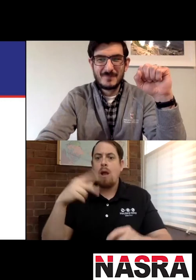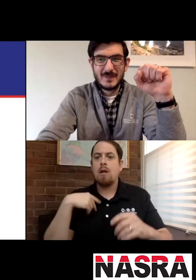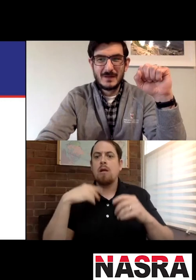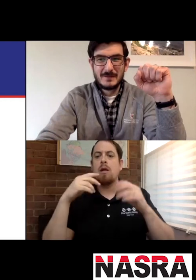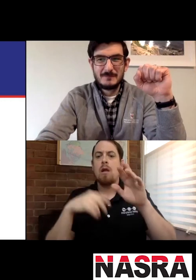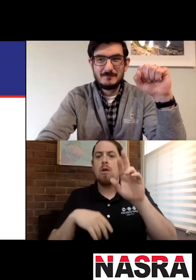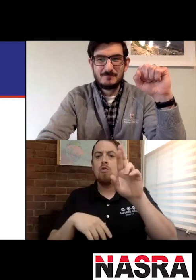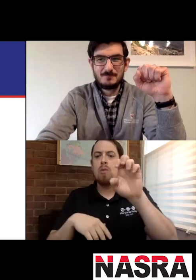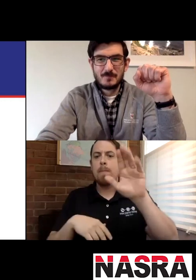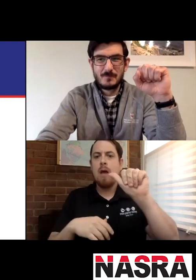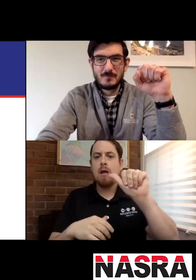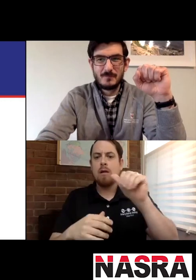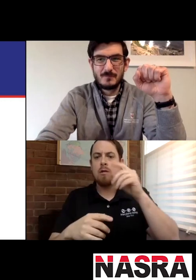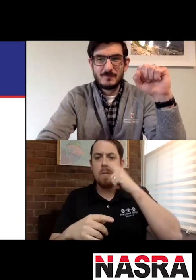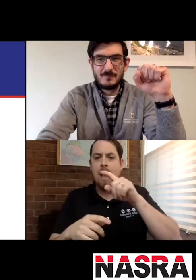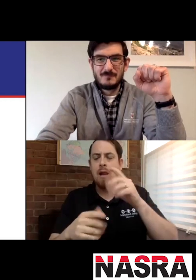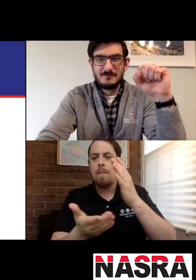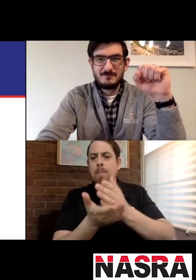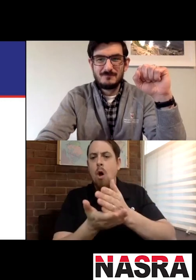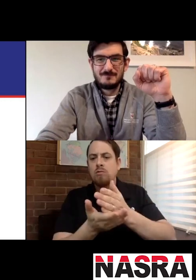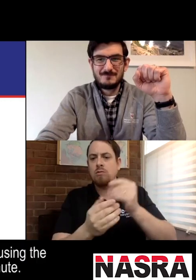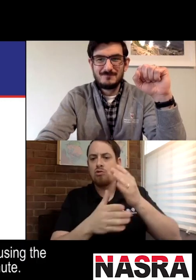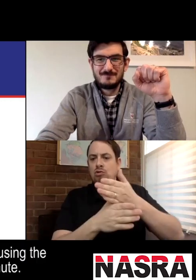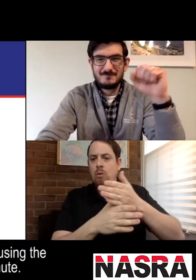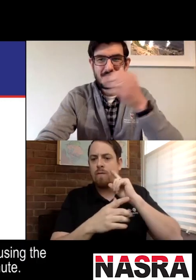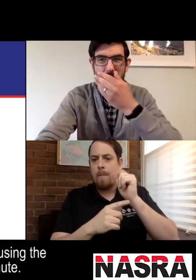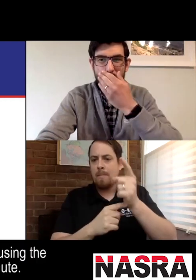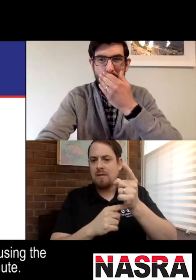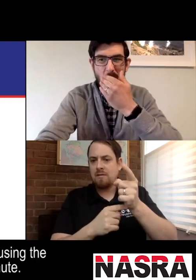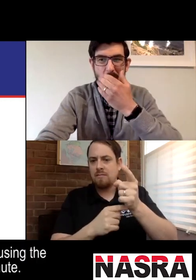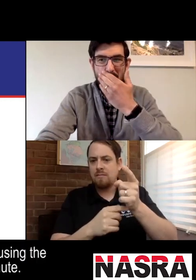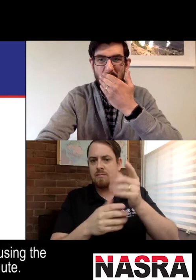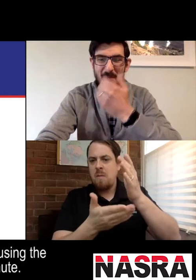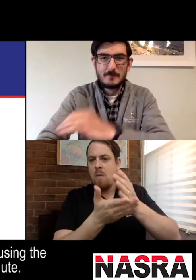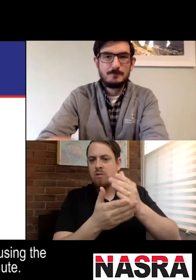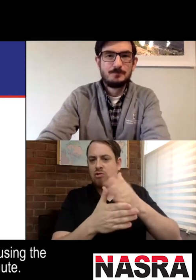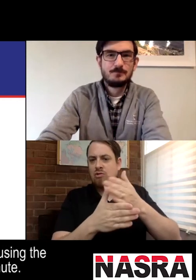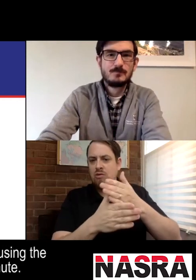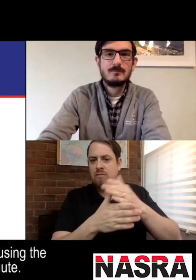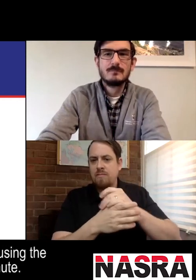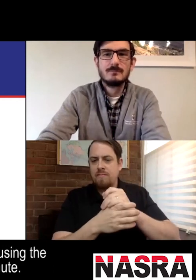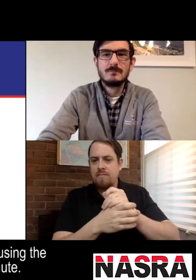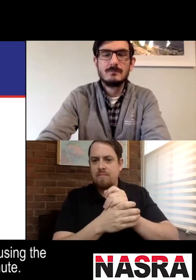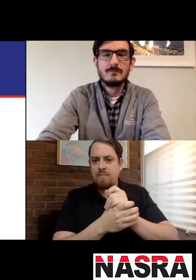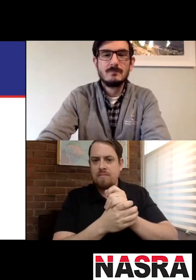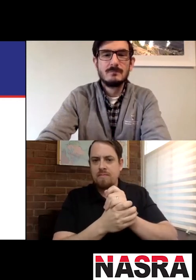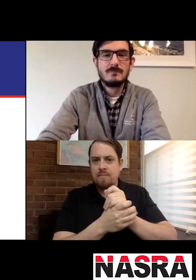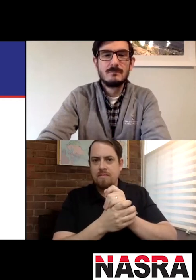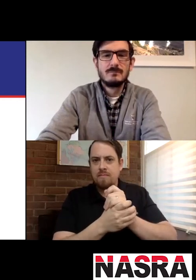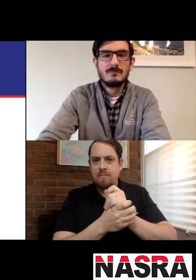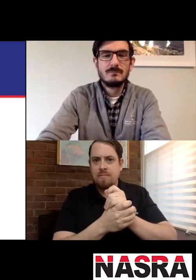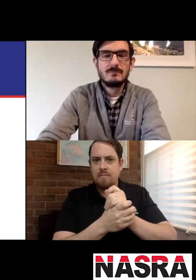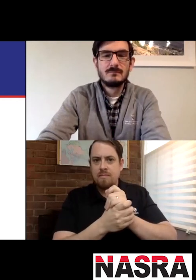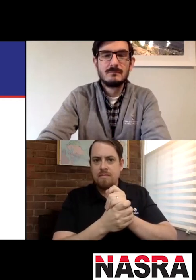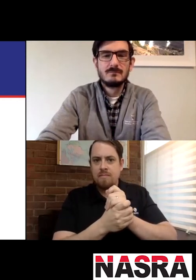Absolutely. Okay, fantastic. Rebecca, would you mind pausing the share screen for one minute? Just hit